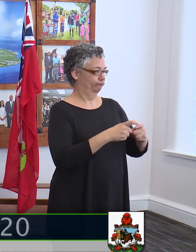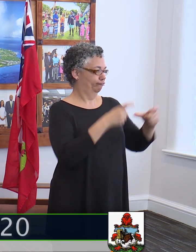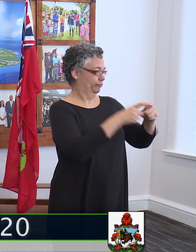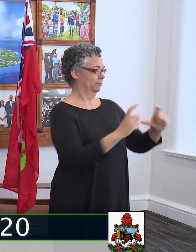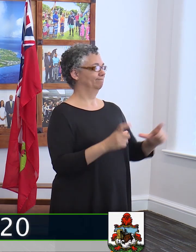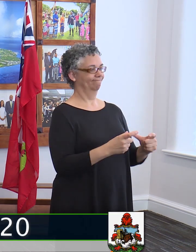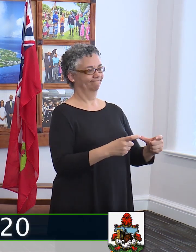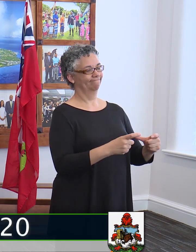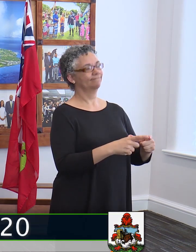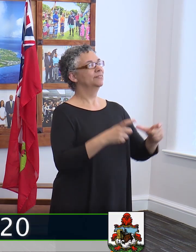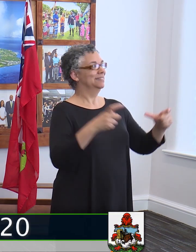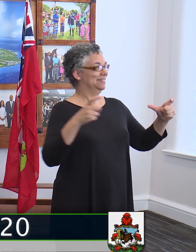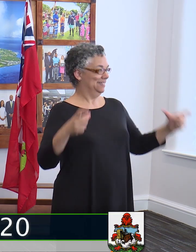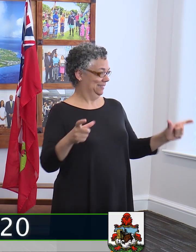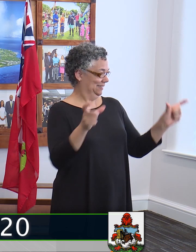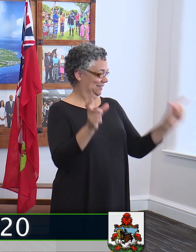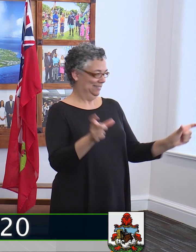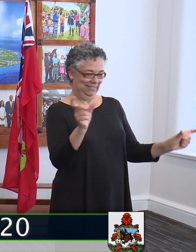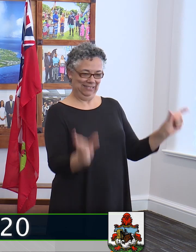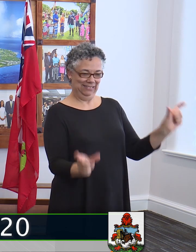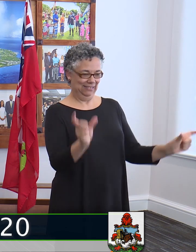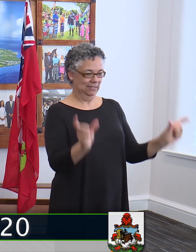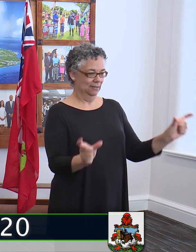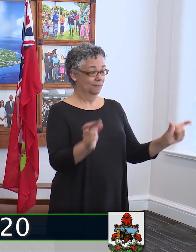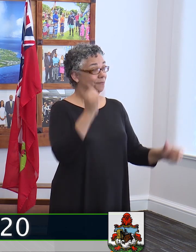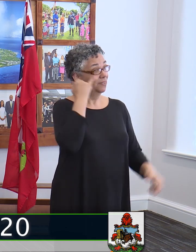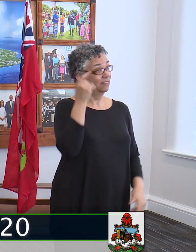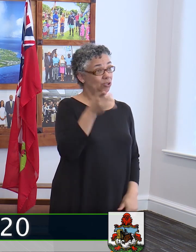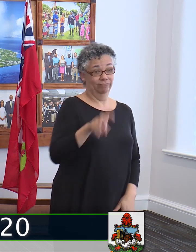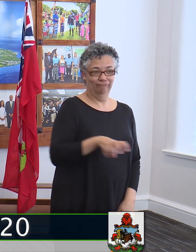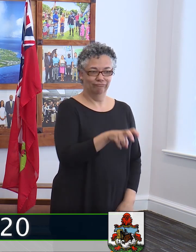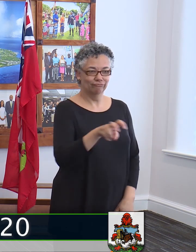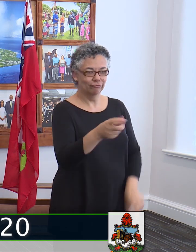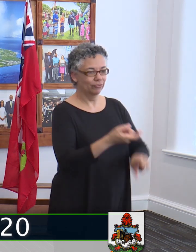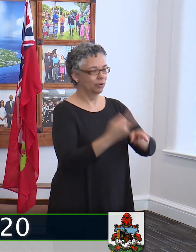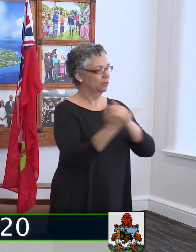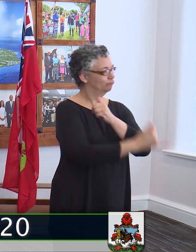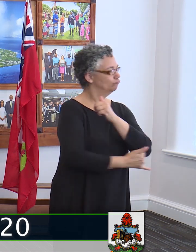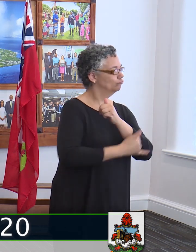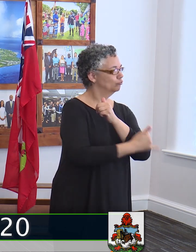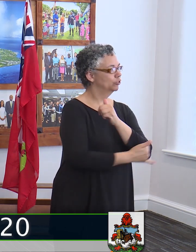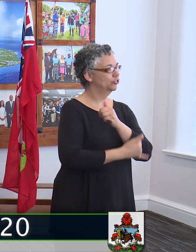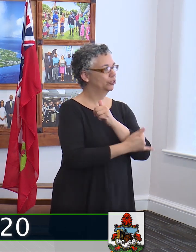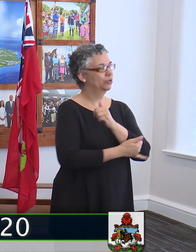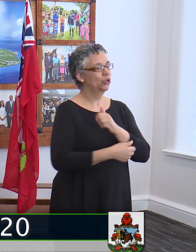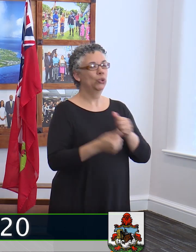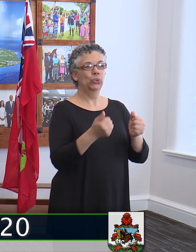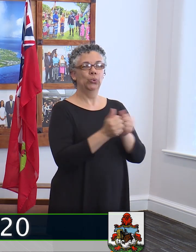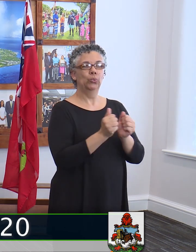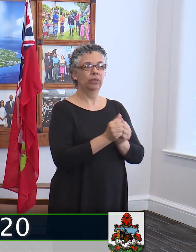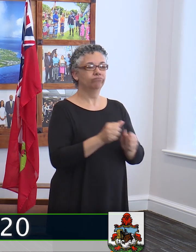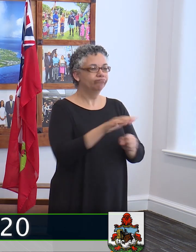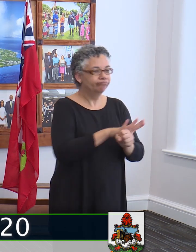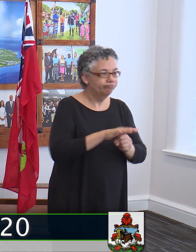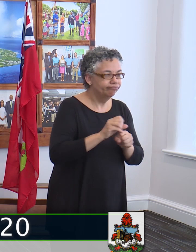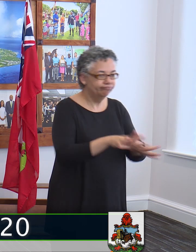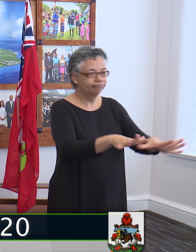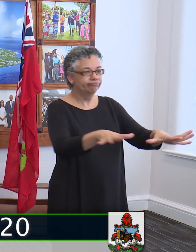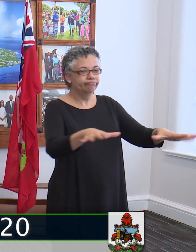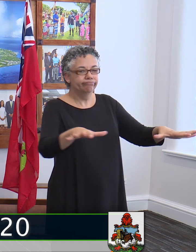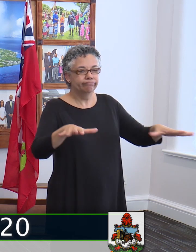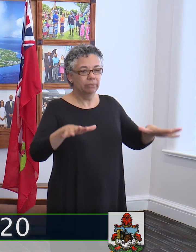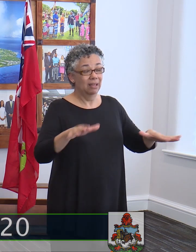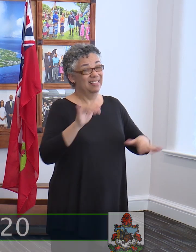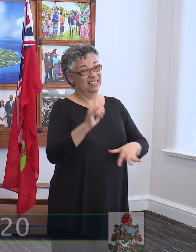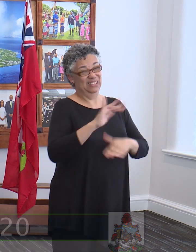-quarantine. We stress that if you have traveled from a country with local transmission of COVID-19, and that is all of